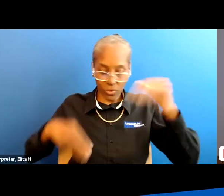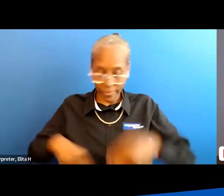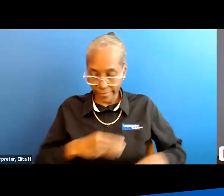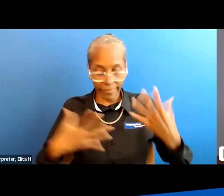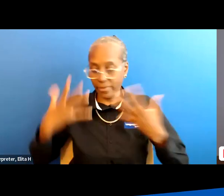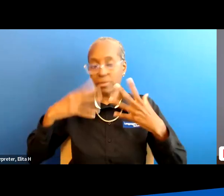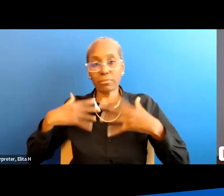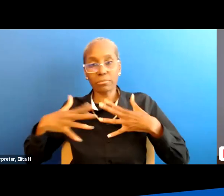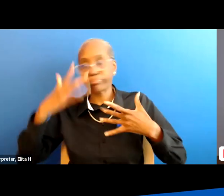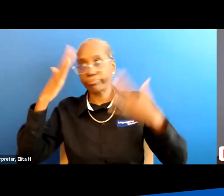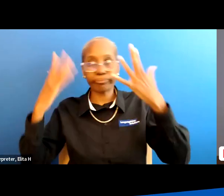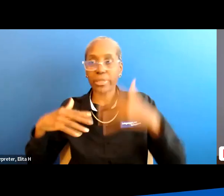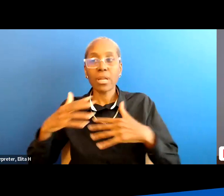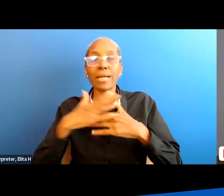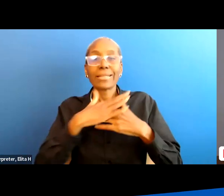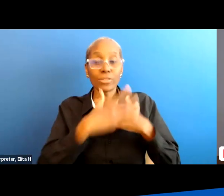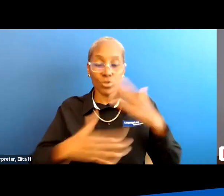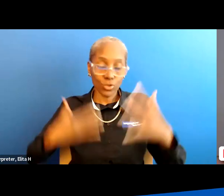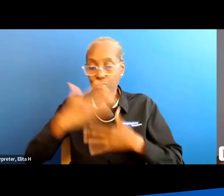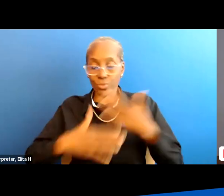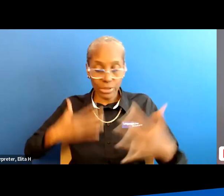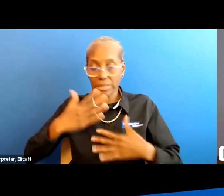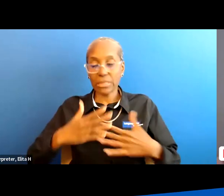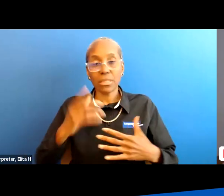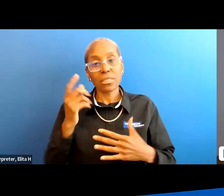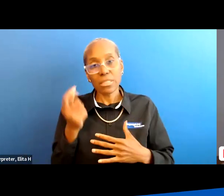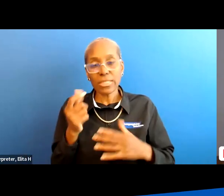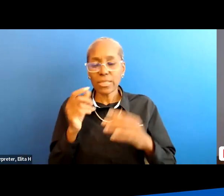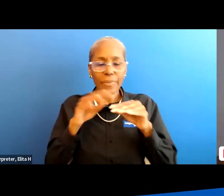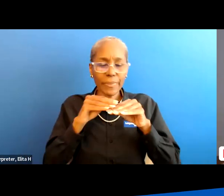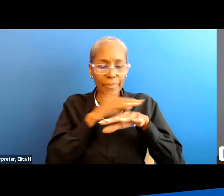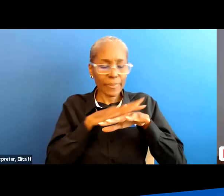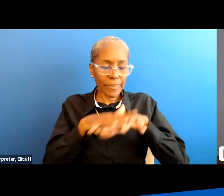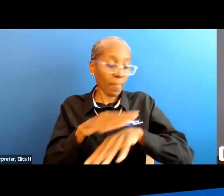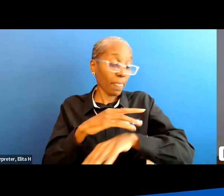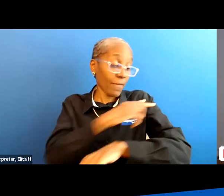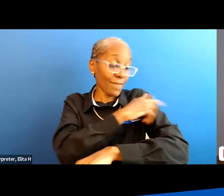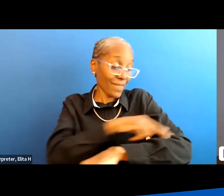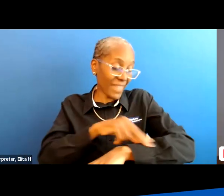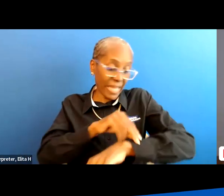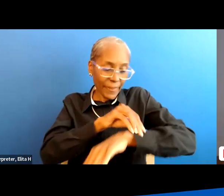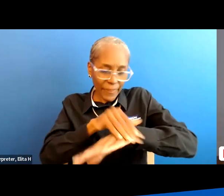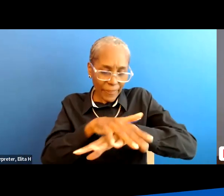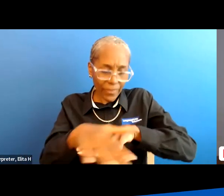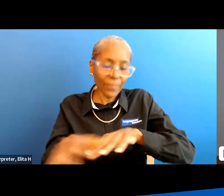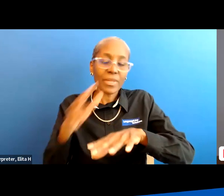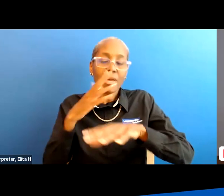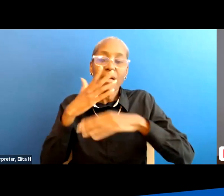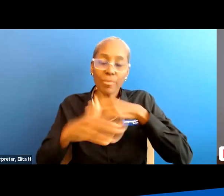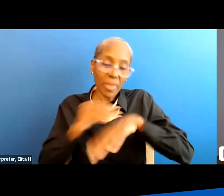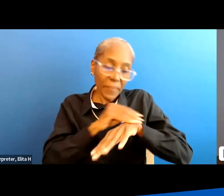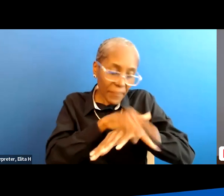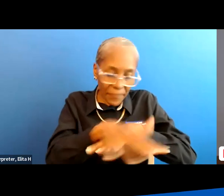that's letting the circulation so um those little tiny capillaries in our body is letting the blood flow through